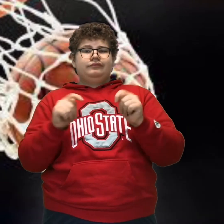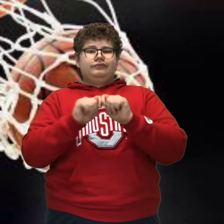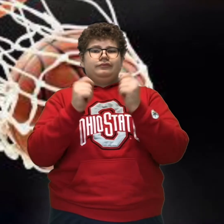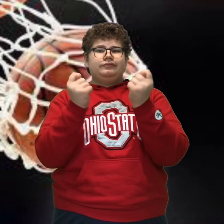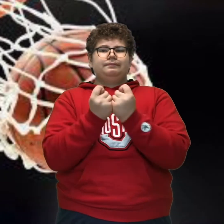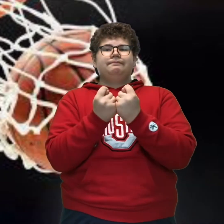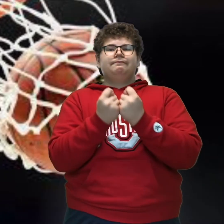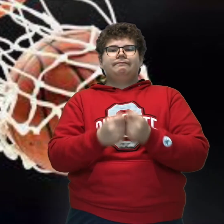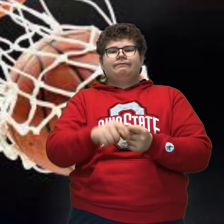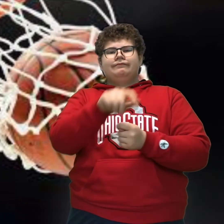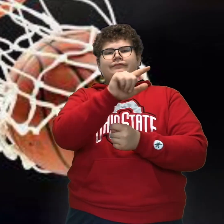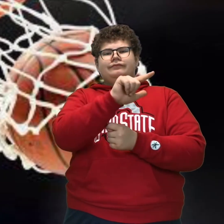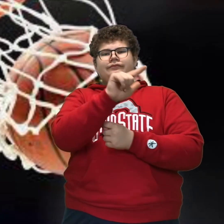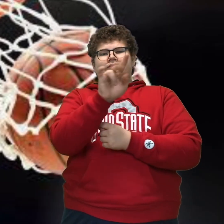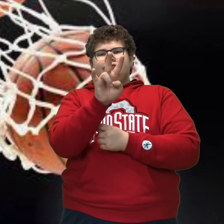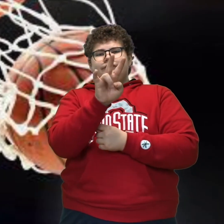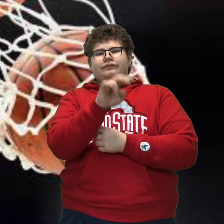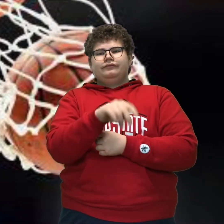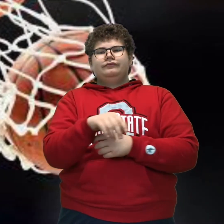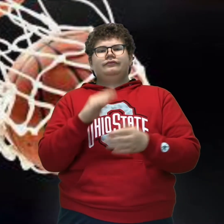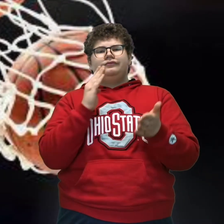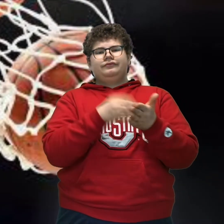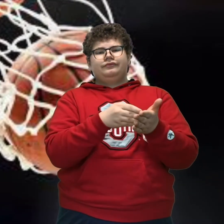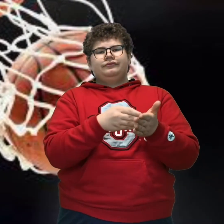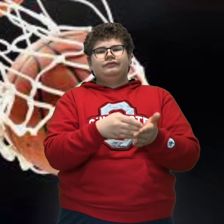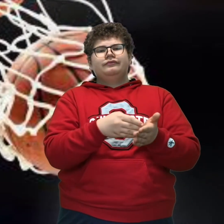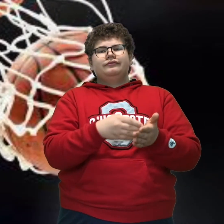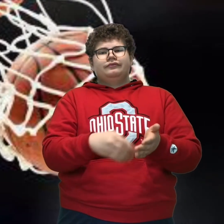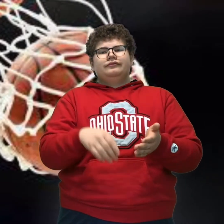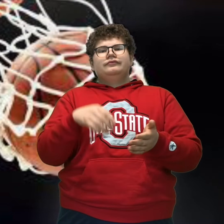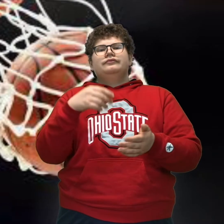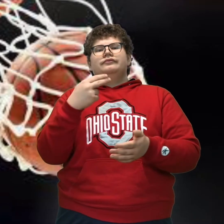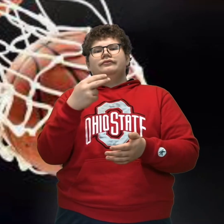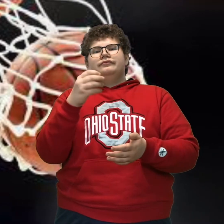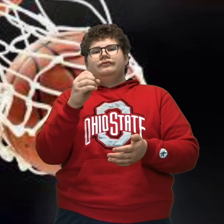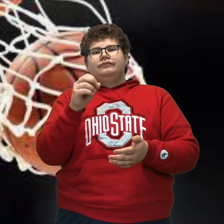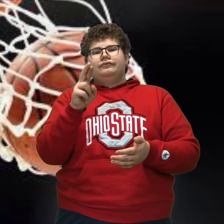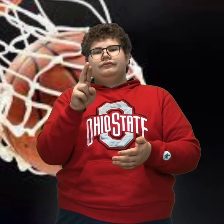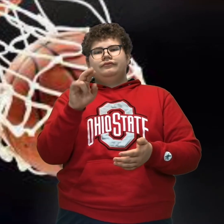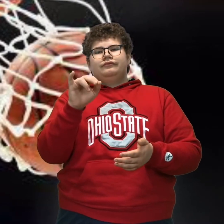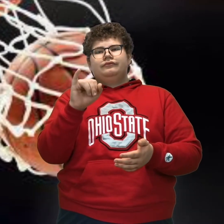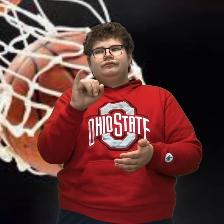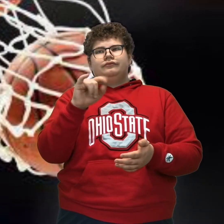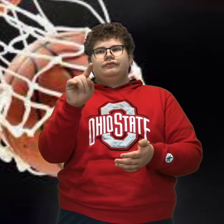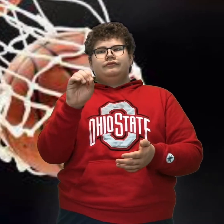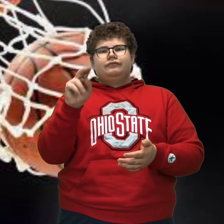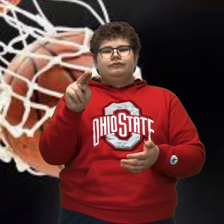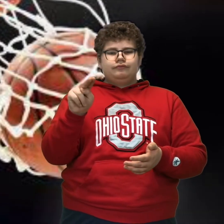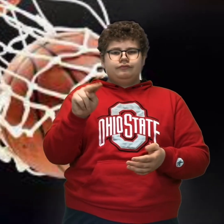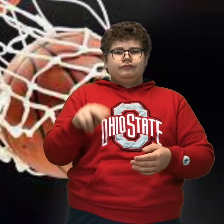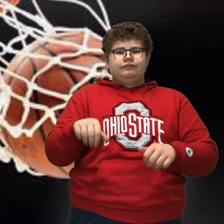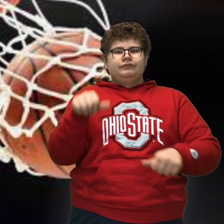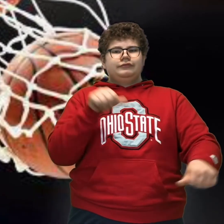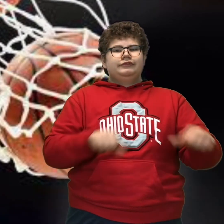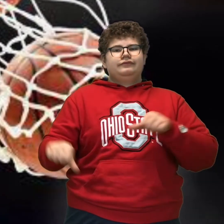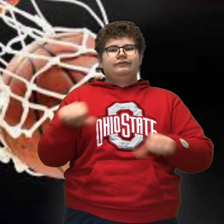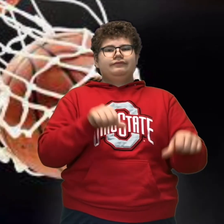lost their game versus Horizon Science.